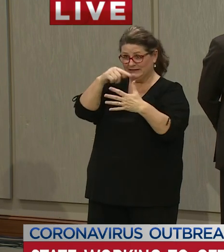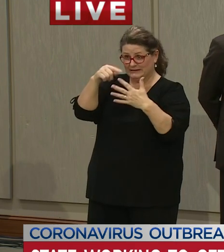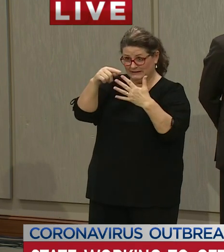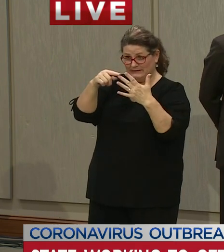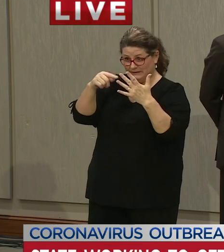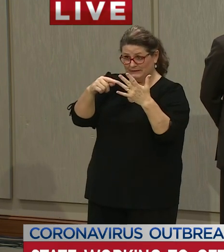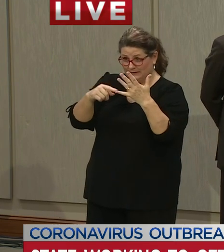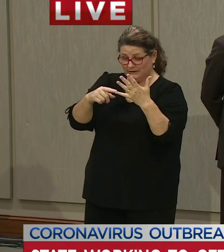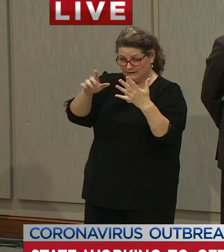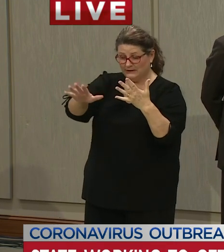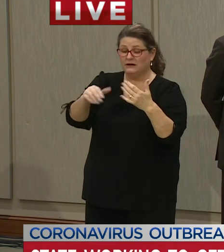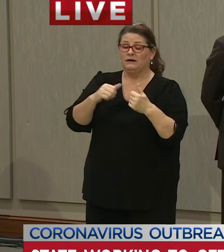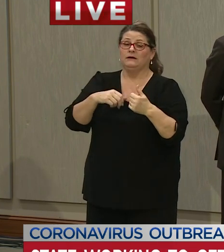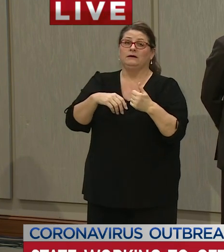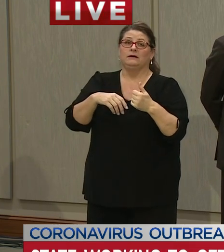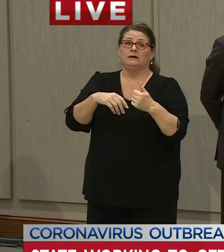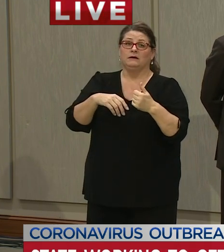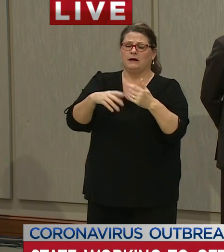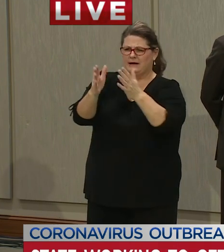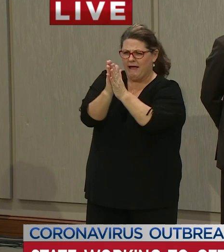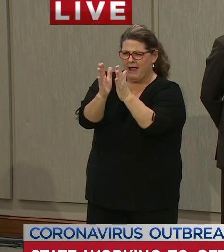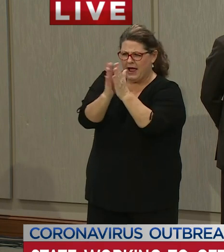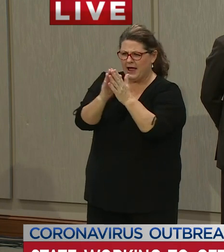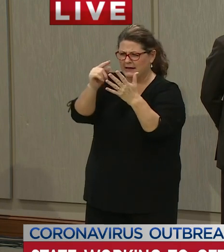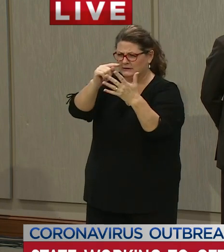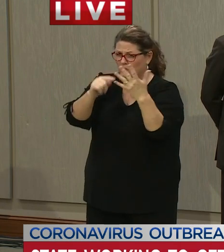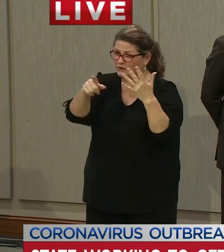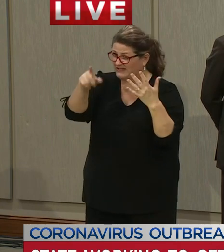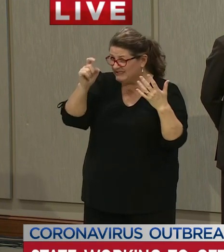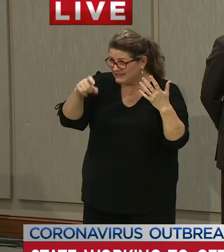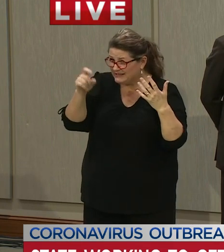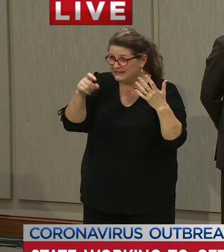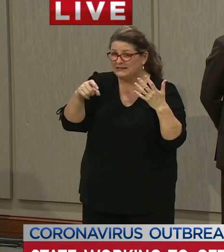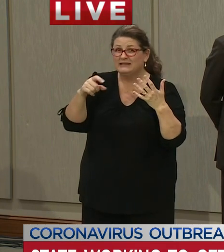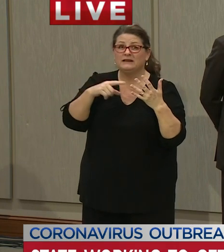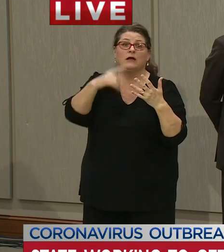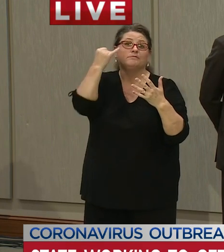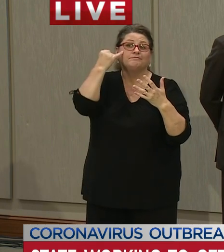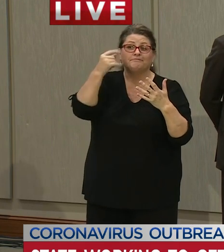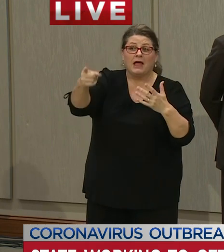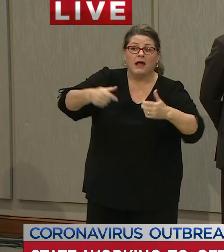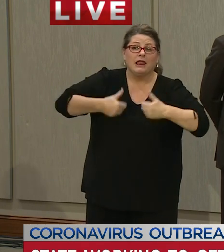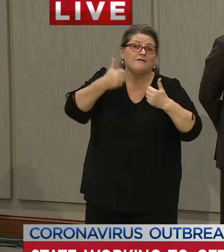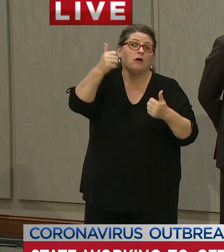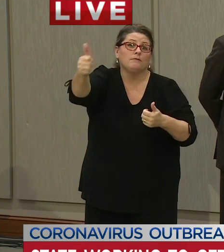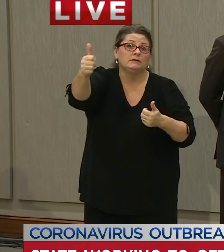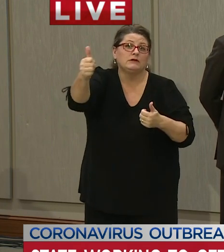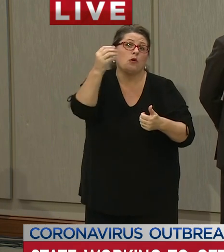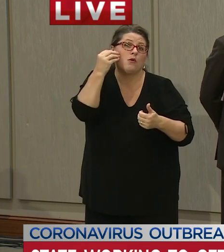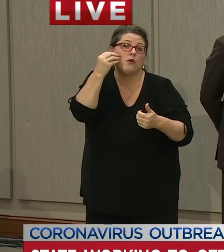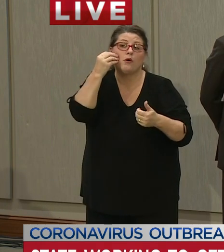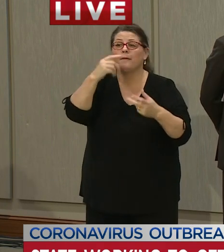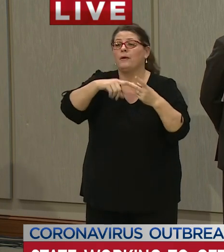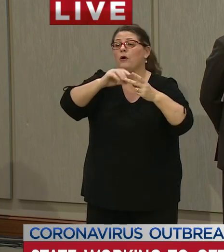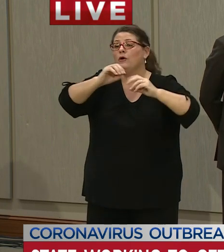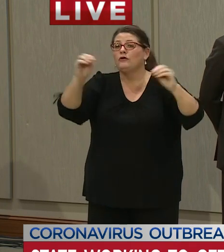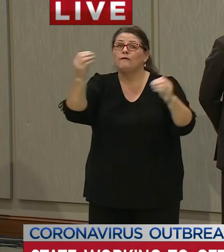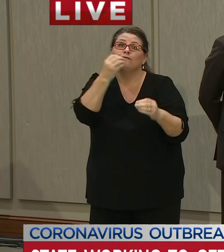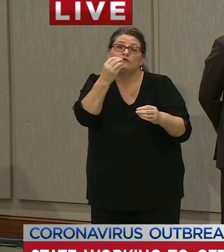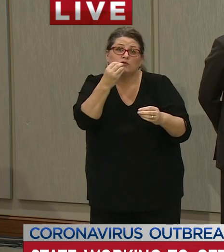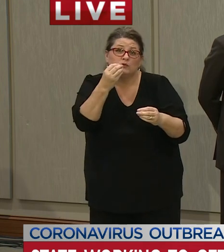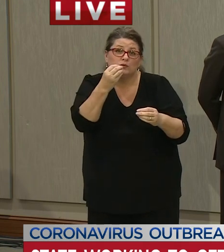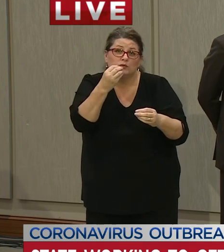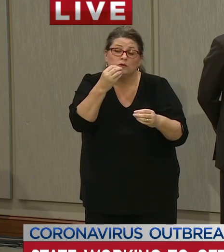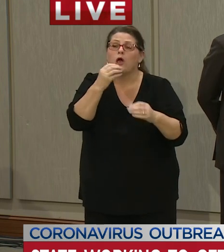will assess the the person for any needs they might have for example if it's an individual living at home who doesn't have access to food they will link